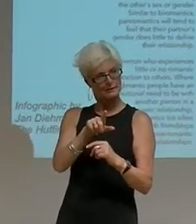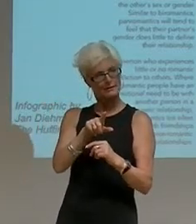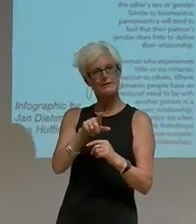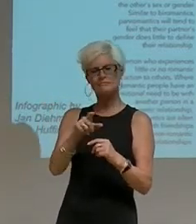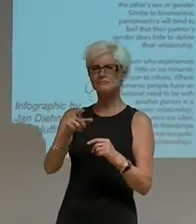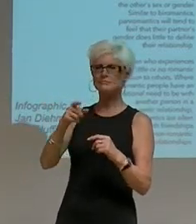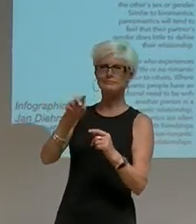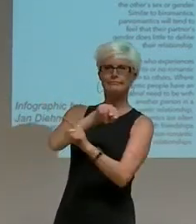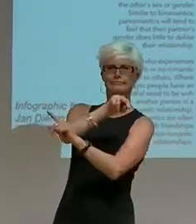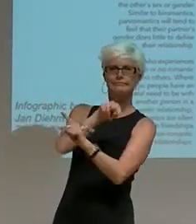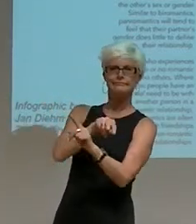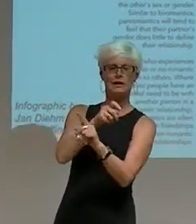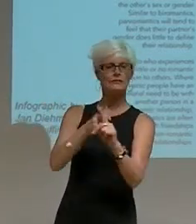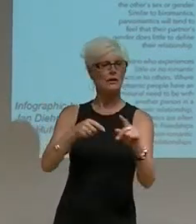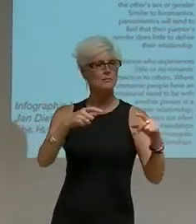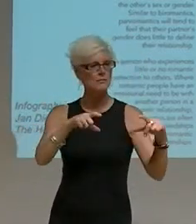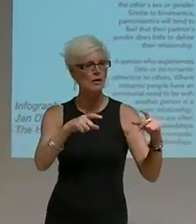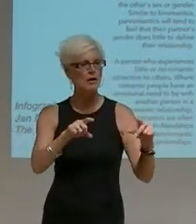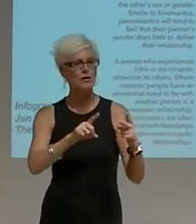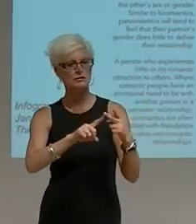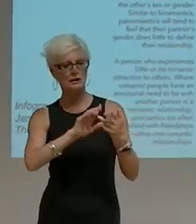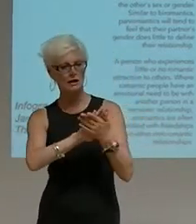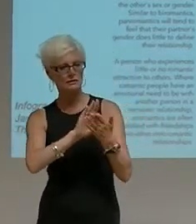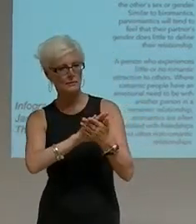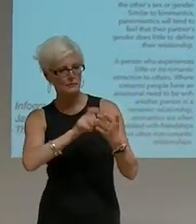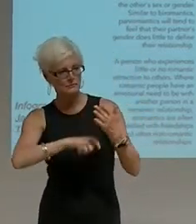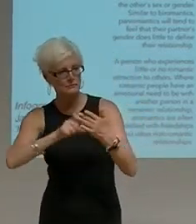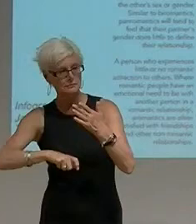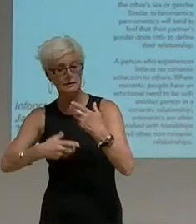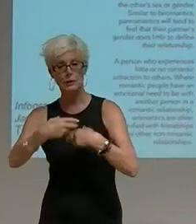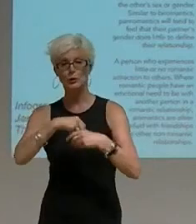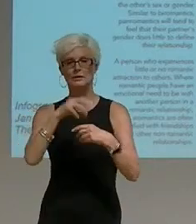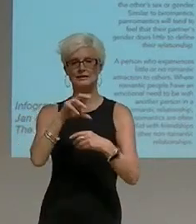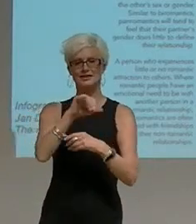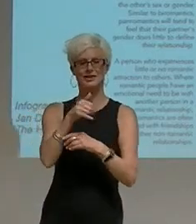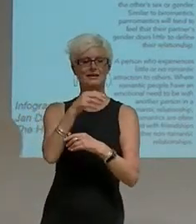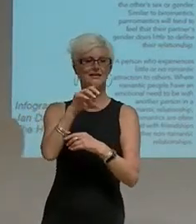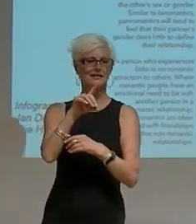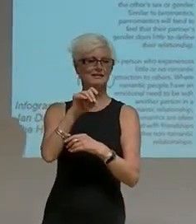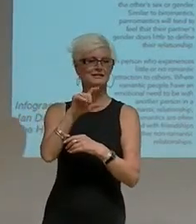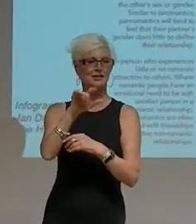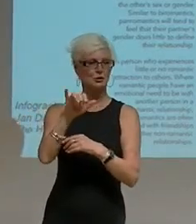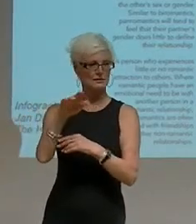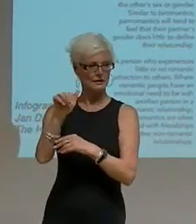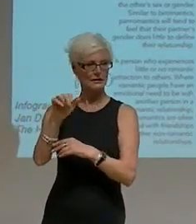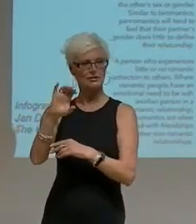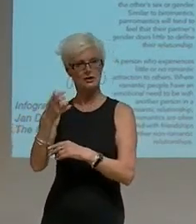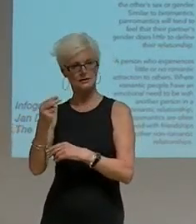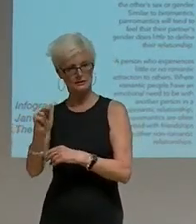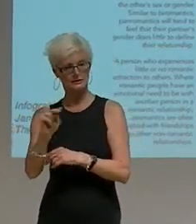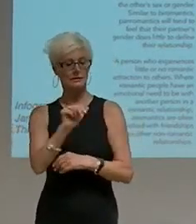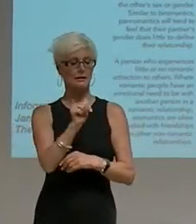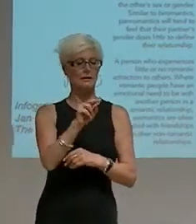blogs and more formally in academic publications, including that of C.J. Deluso-Chason and Andrew Inderly.